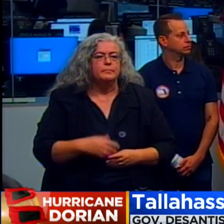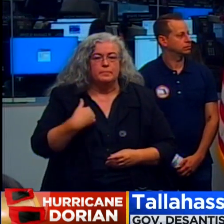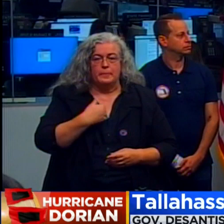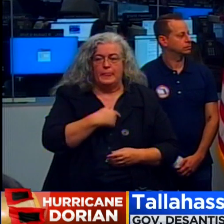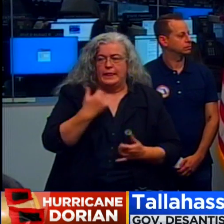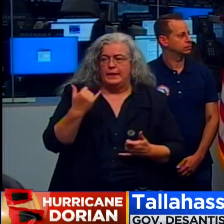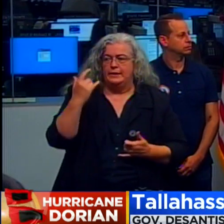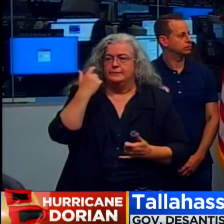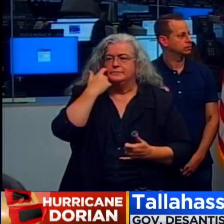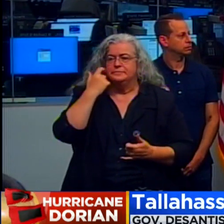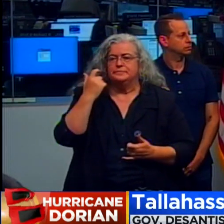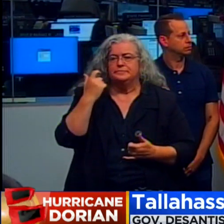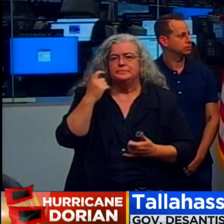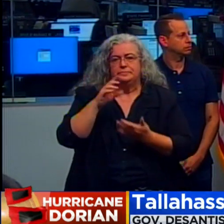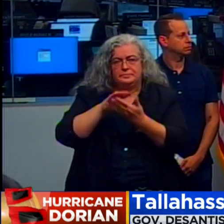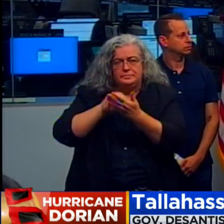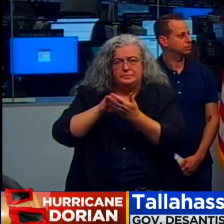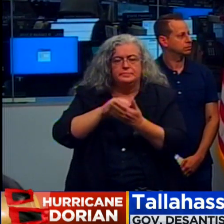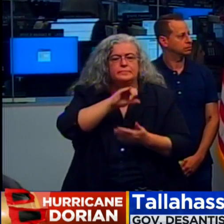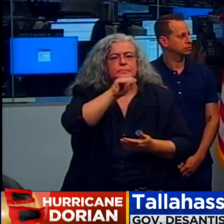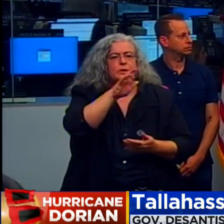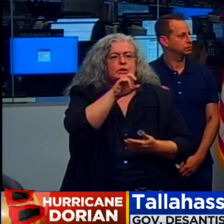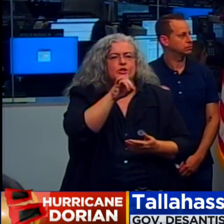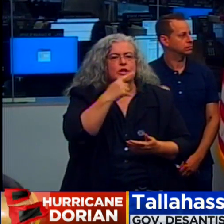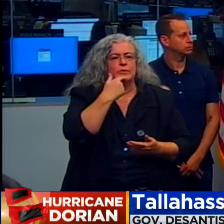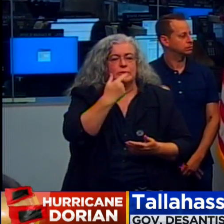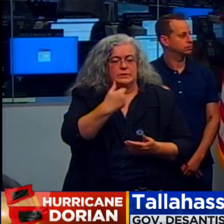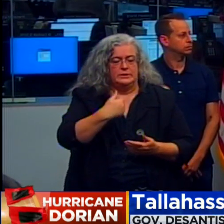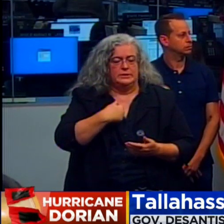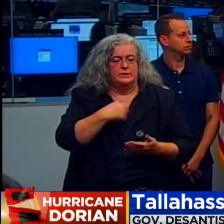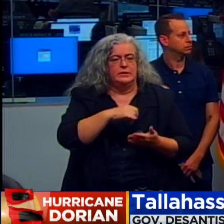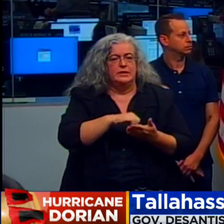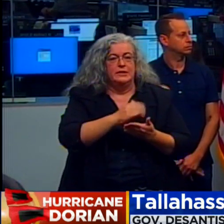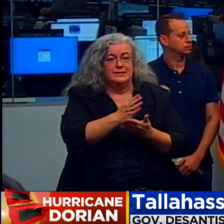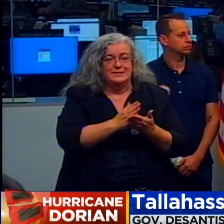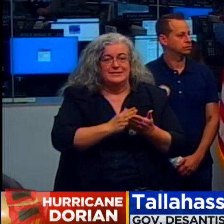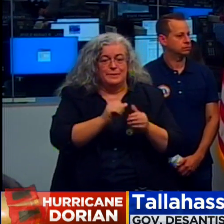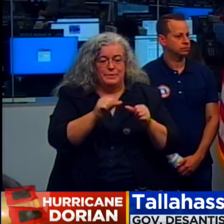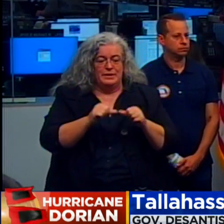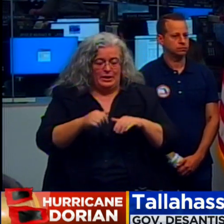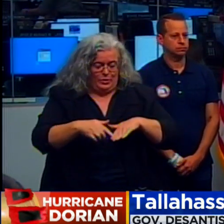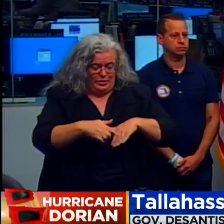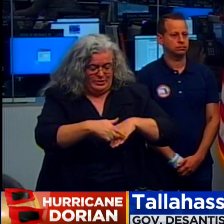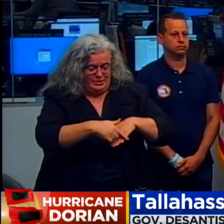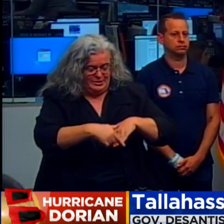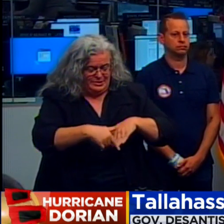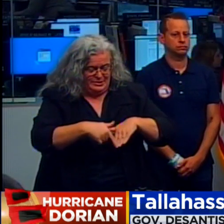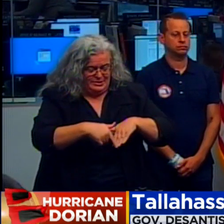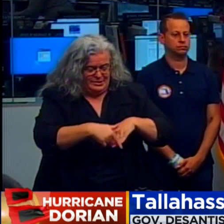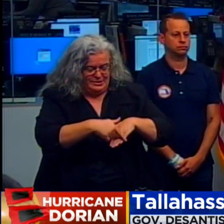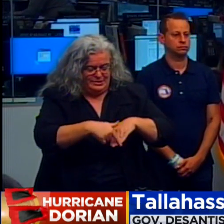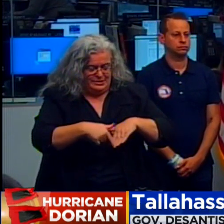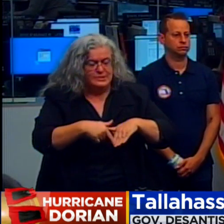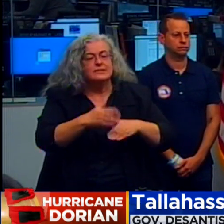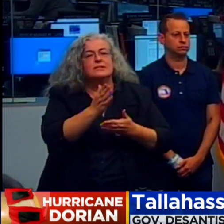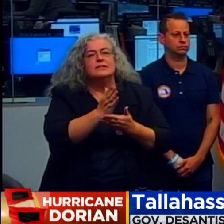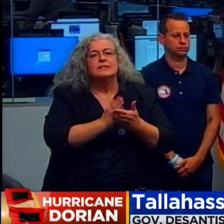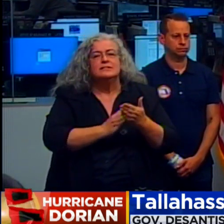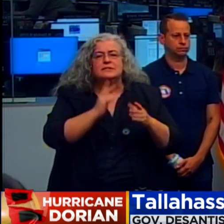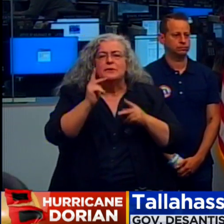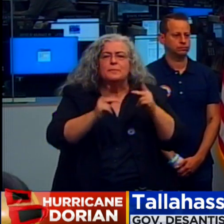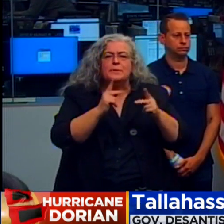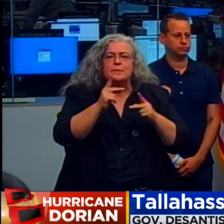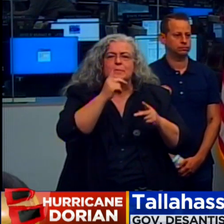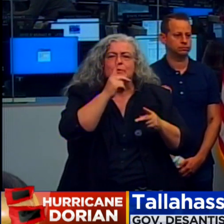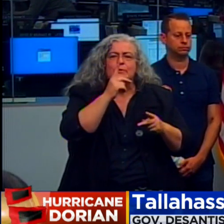today, Jared was outlining some of the areas, you know, in South Florida where you have more transient communities in